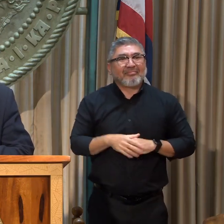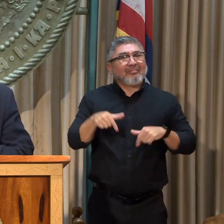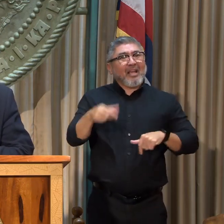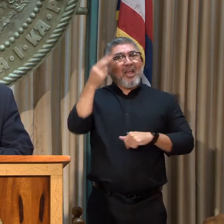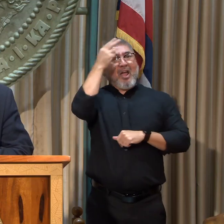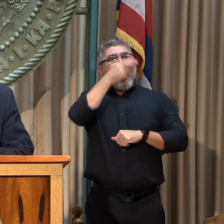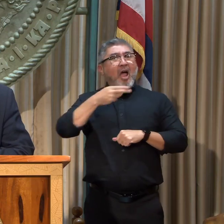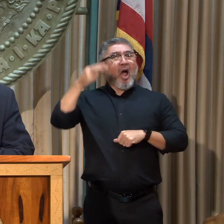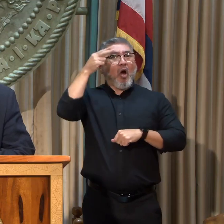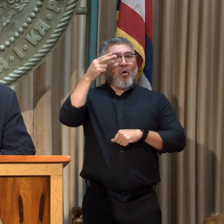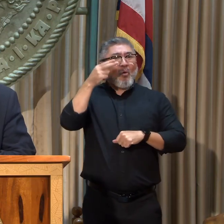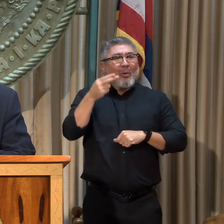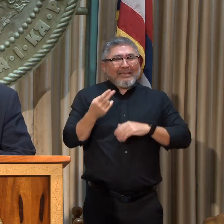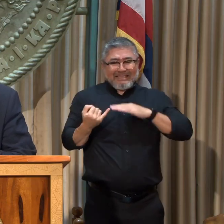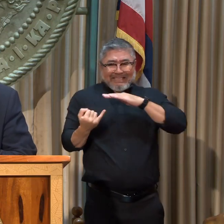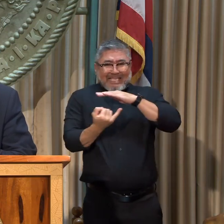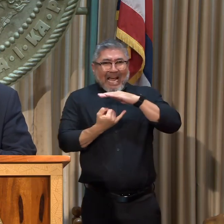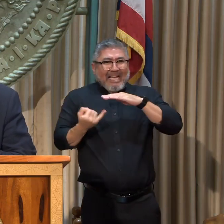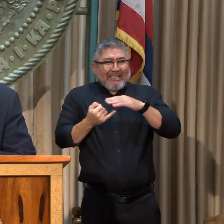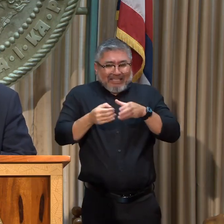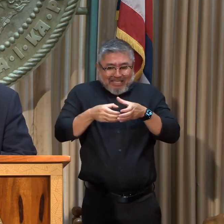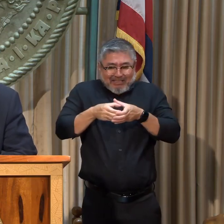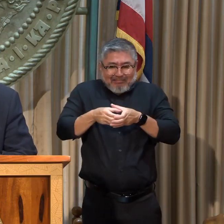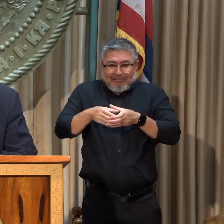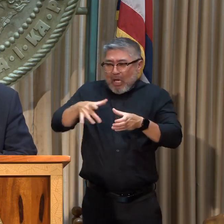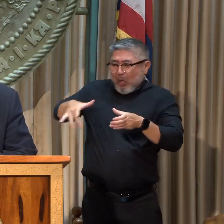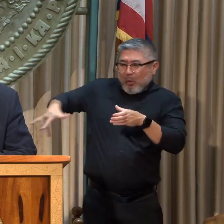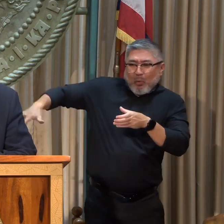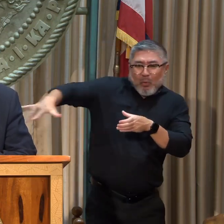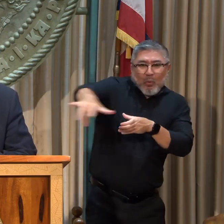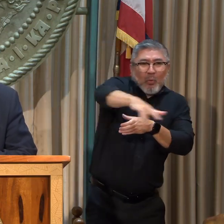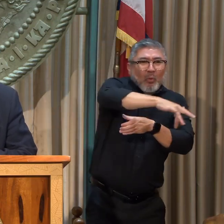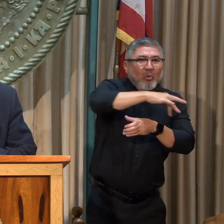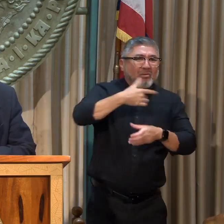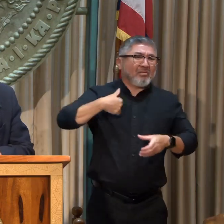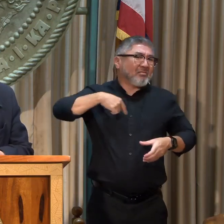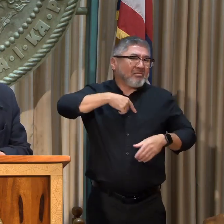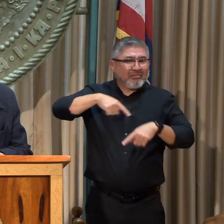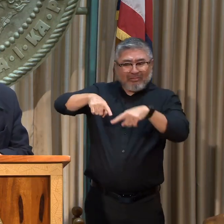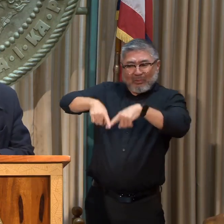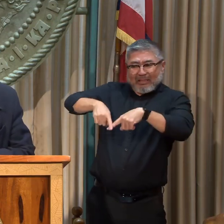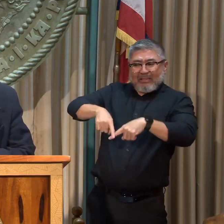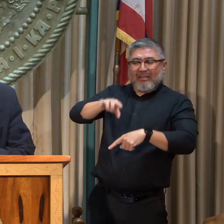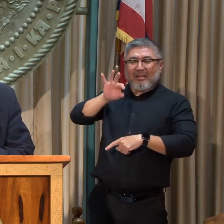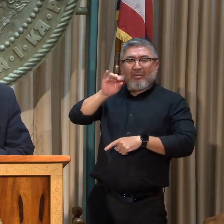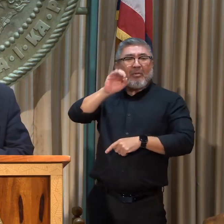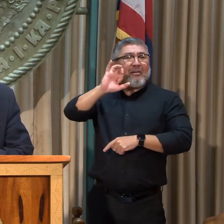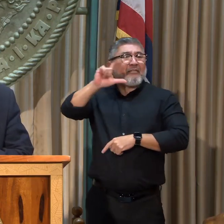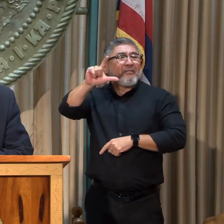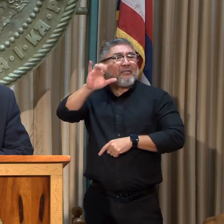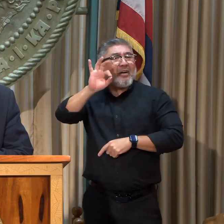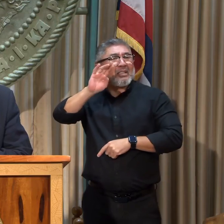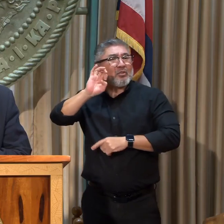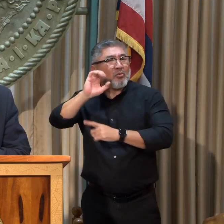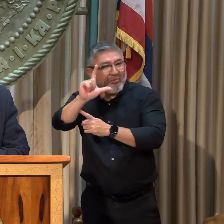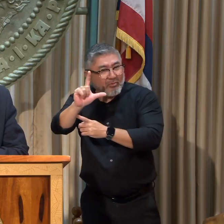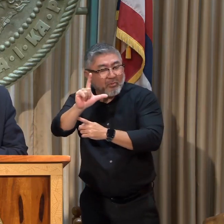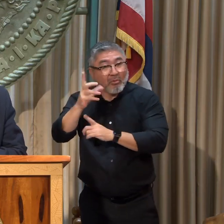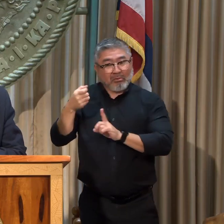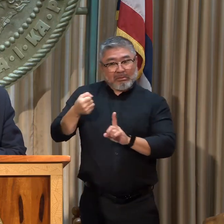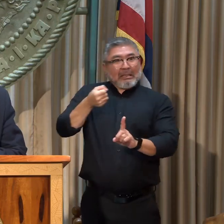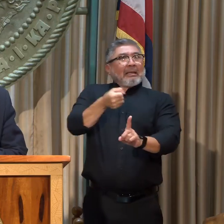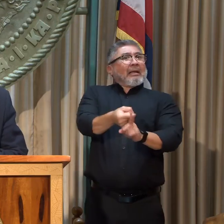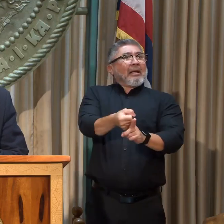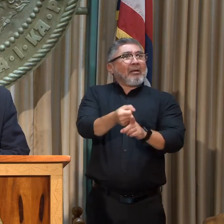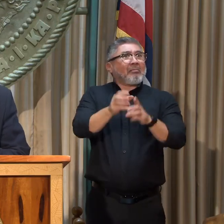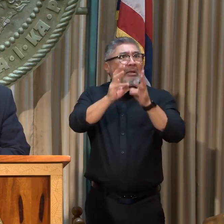on the planet. We're dependent, too dependent on fossil fuels. We're vulnerable to climate change impacts like sea level rise,